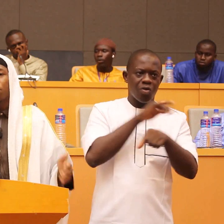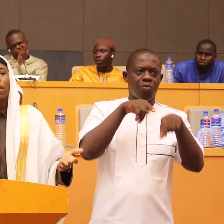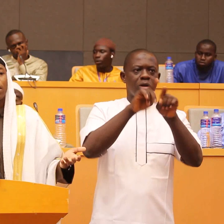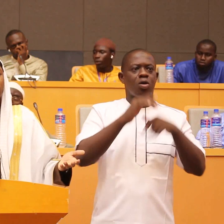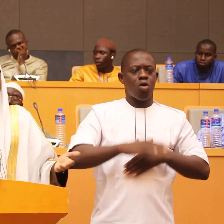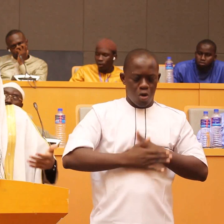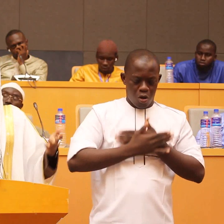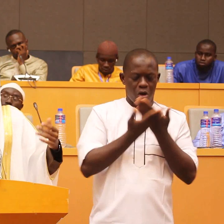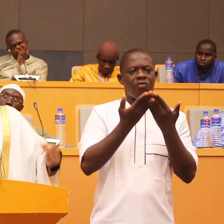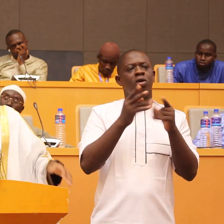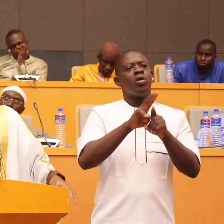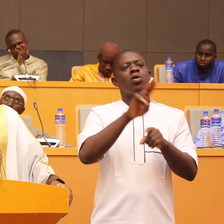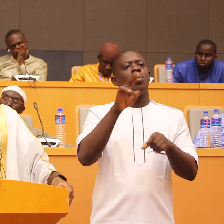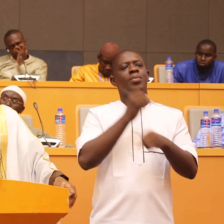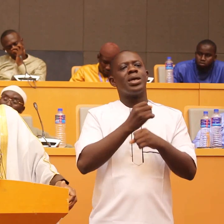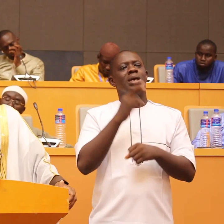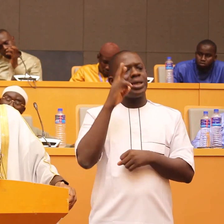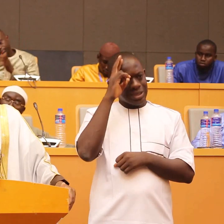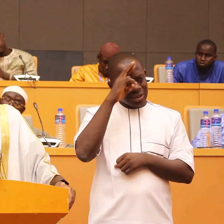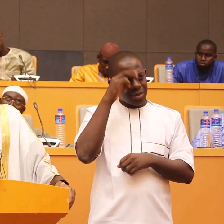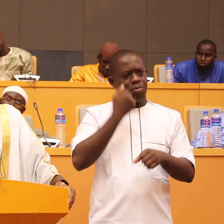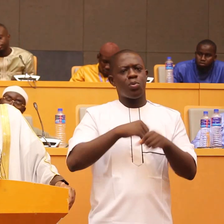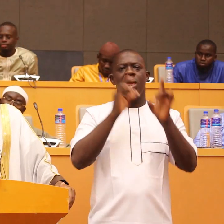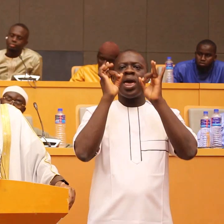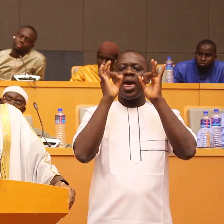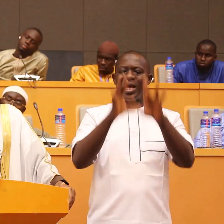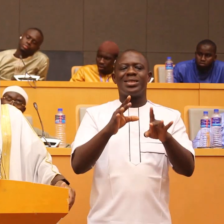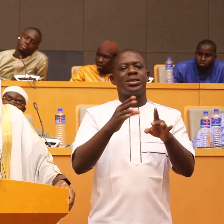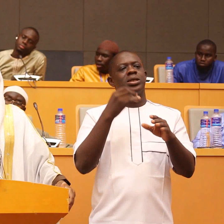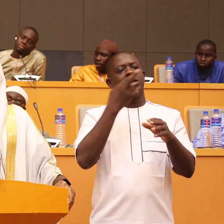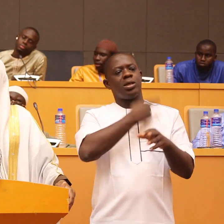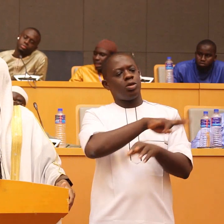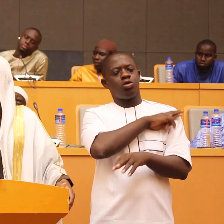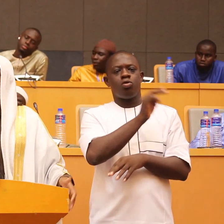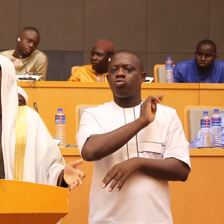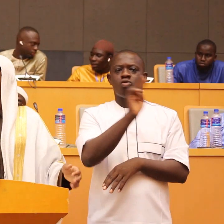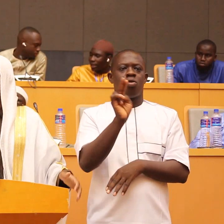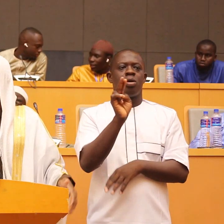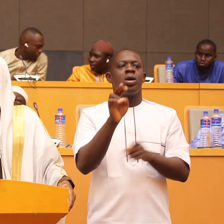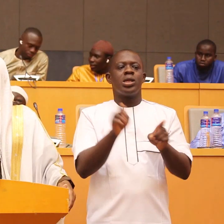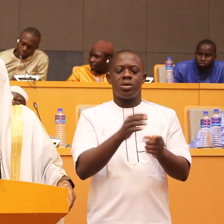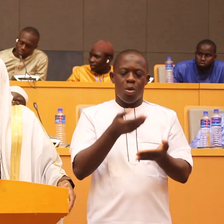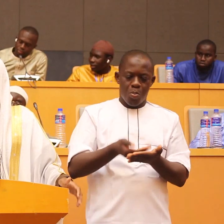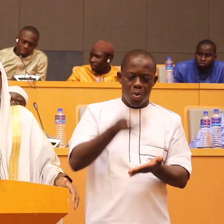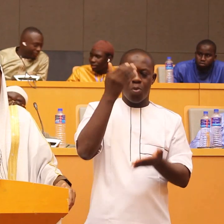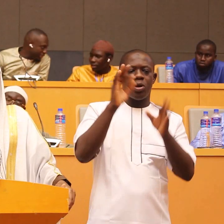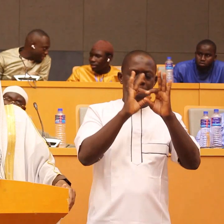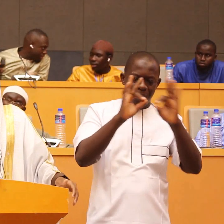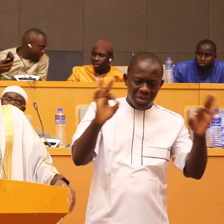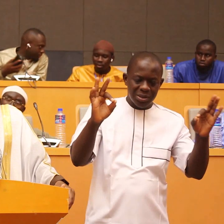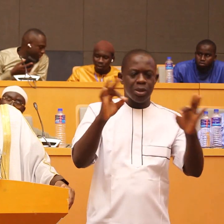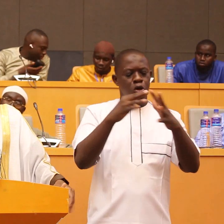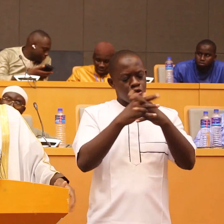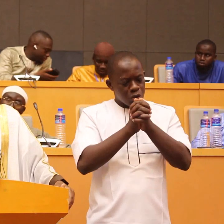don't be the reason for them to hate our this beautiful religion the islamic religion promote peace unity